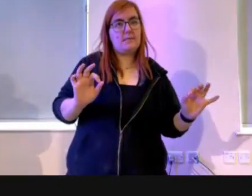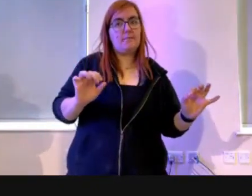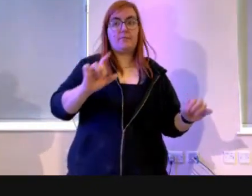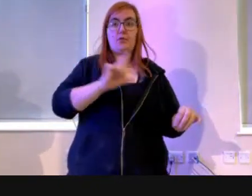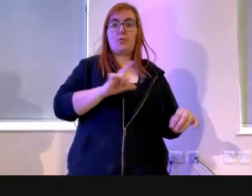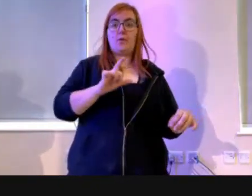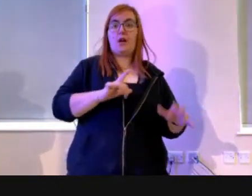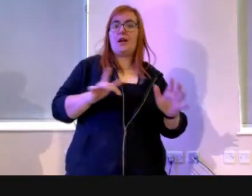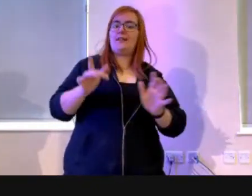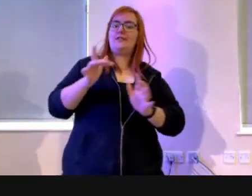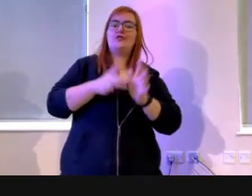Jesus.